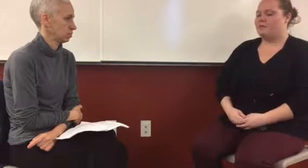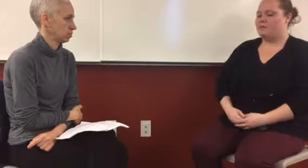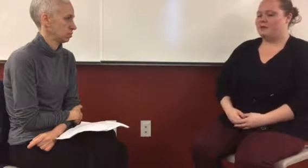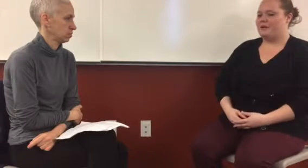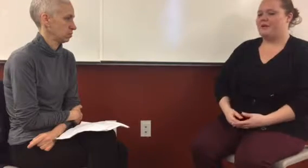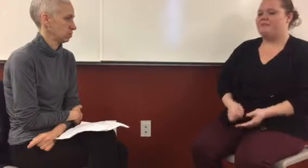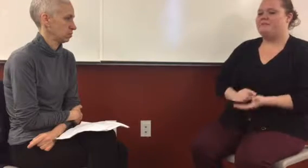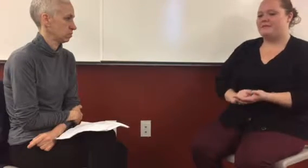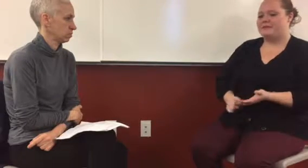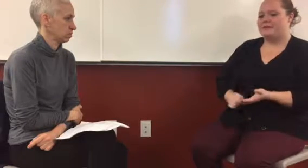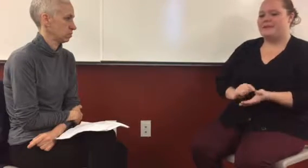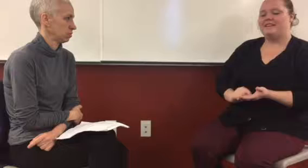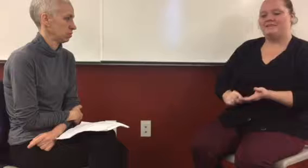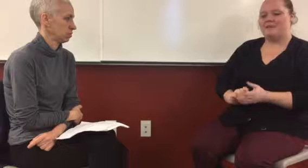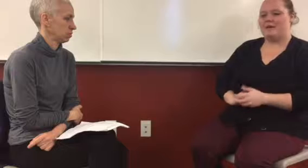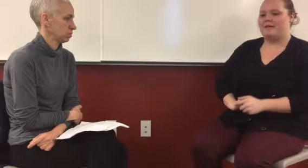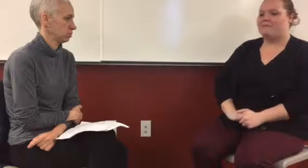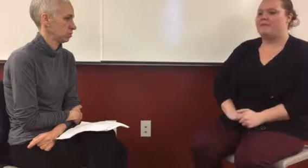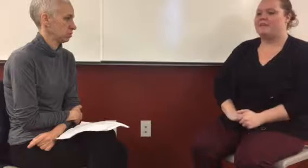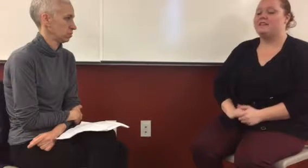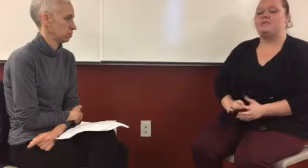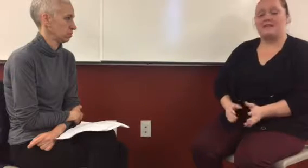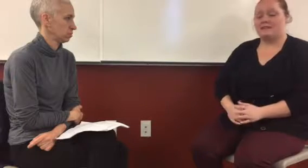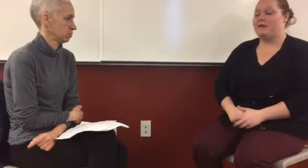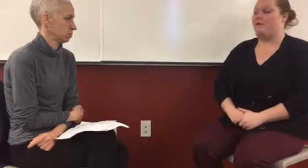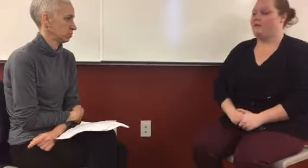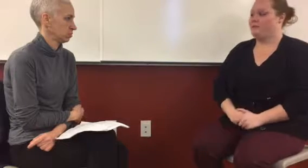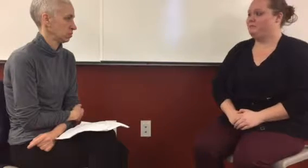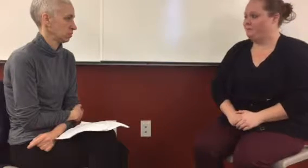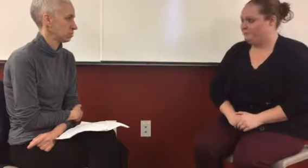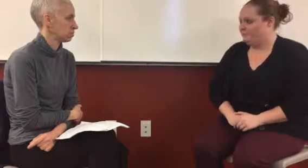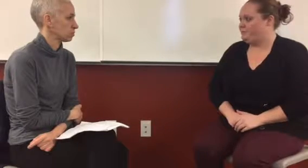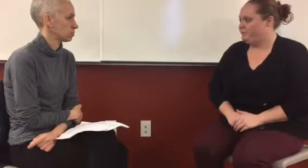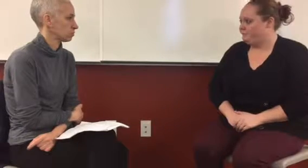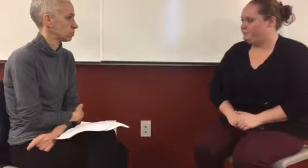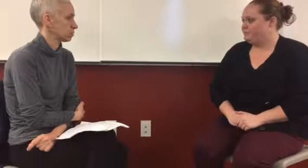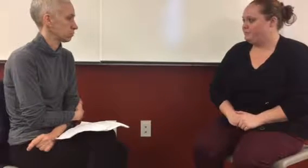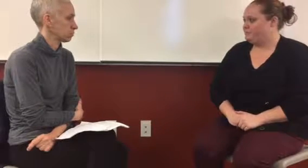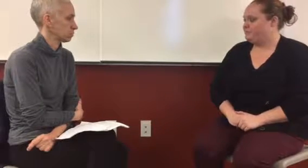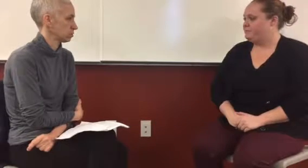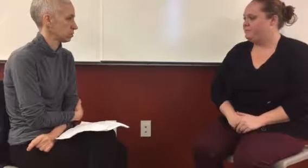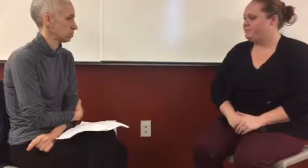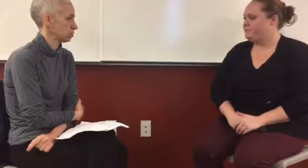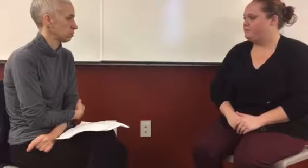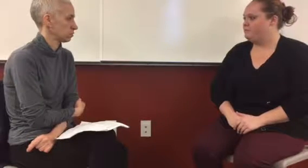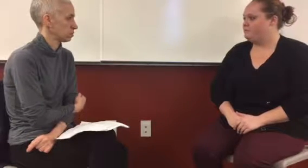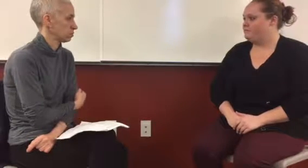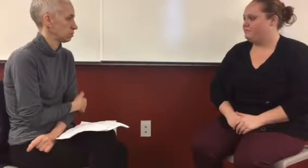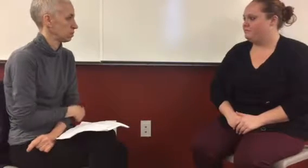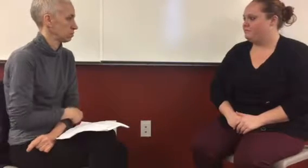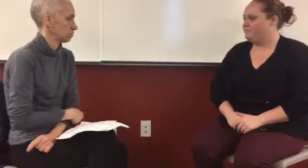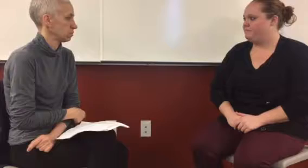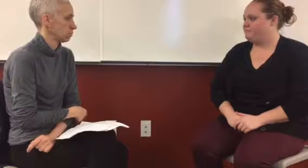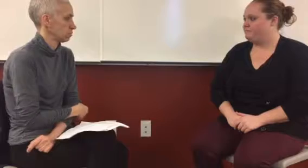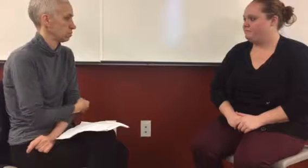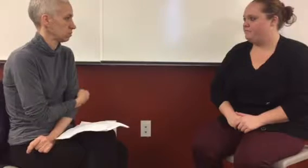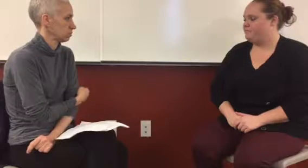Interpreter error. week has been awful. Okay. I didn't think journaling was really something that Elise